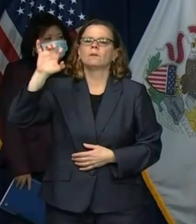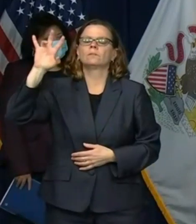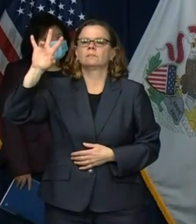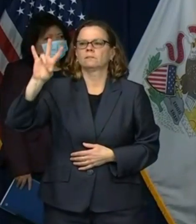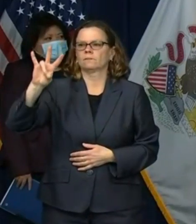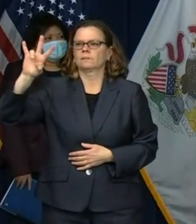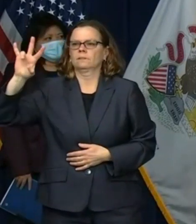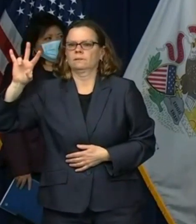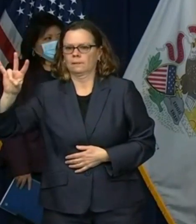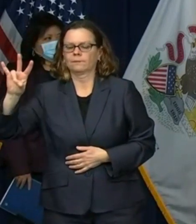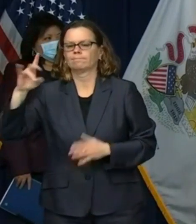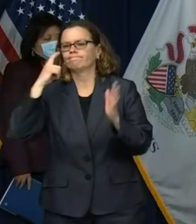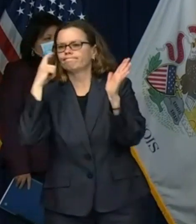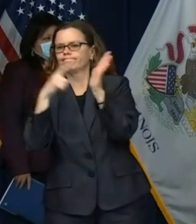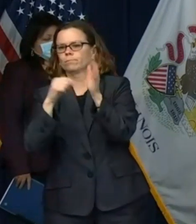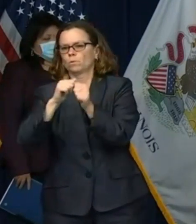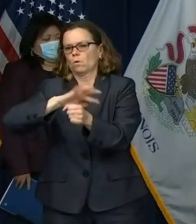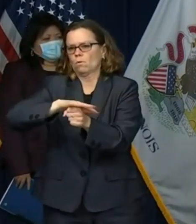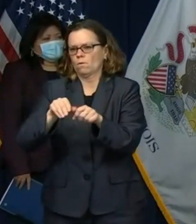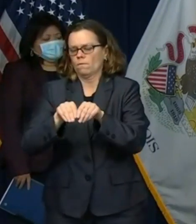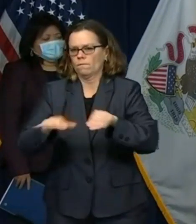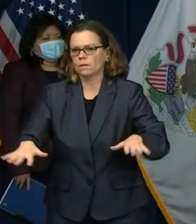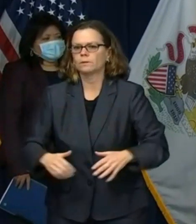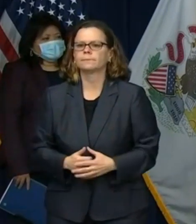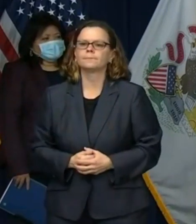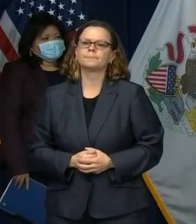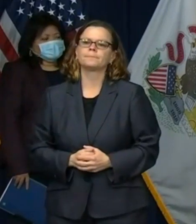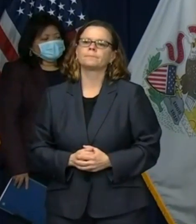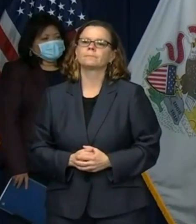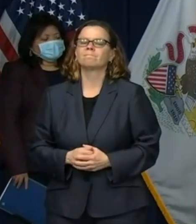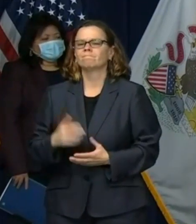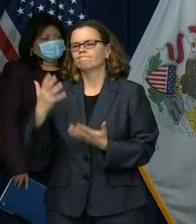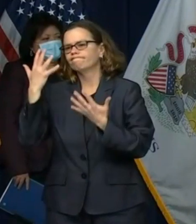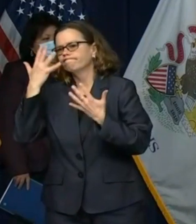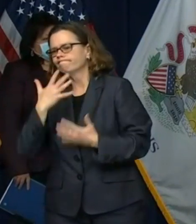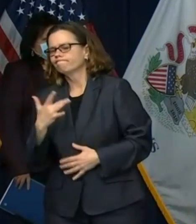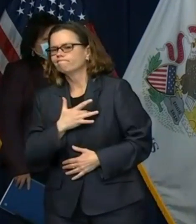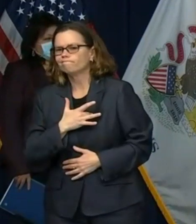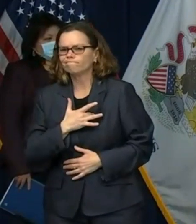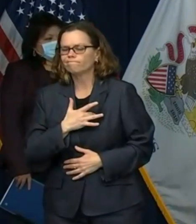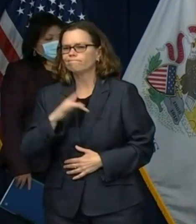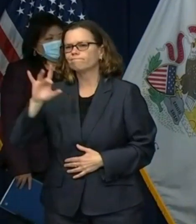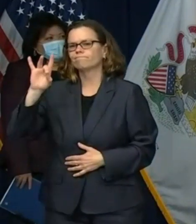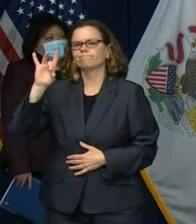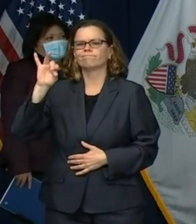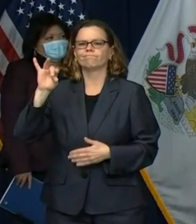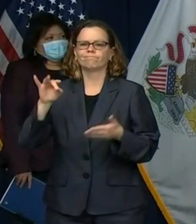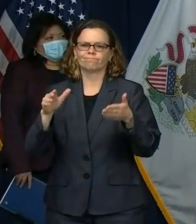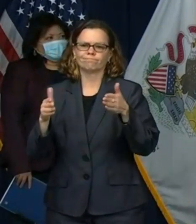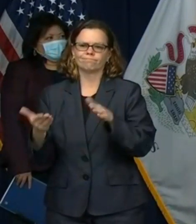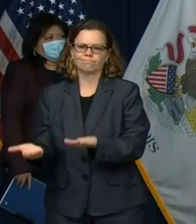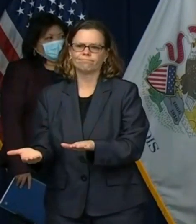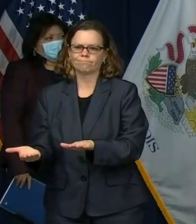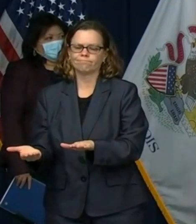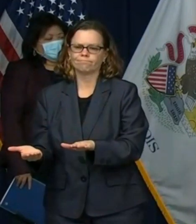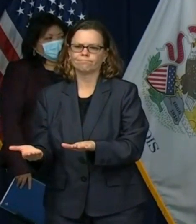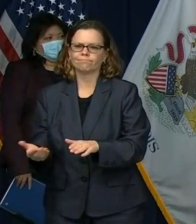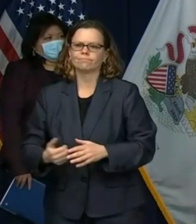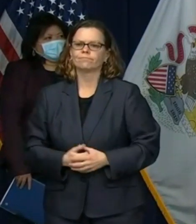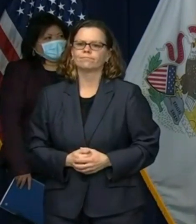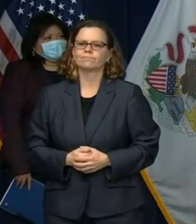there are 80 illinoisans that lost their fight with covid 19 which brings our total